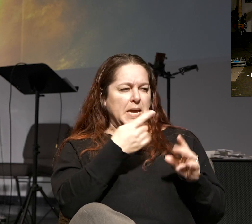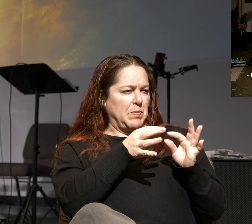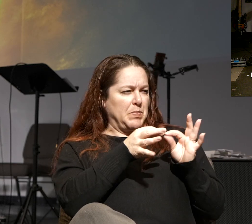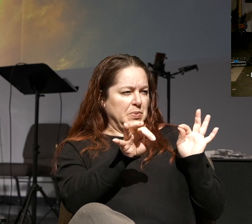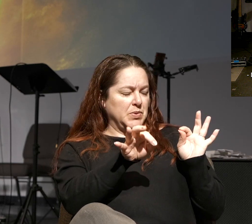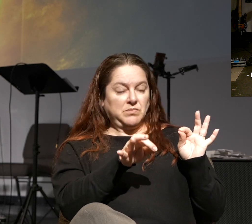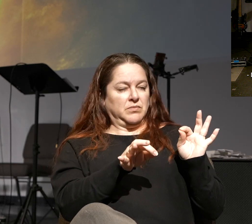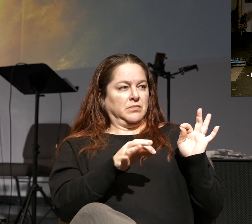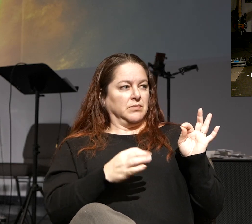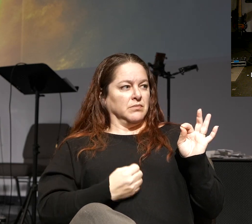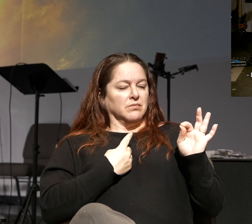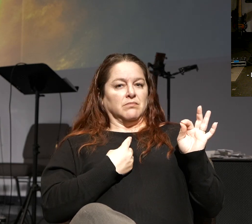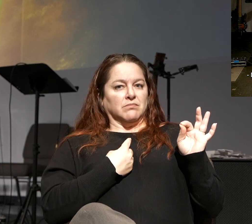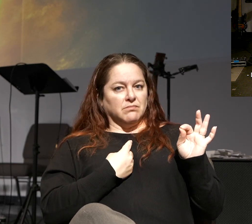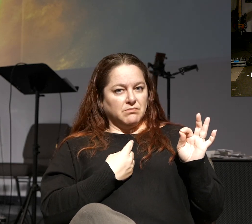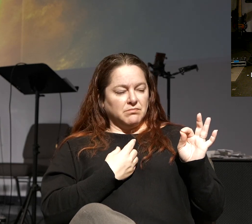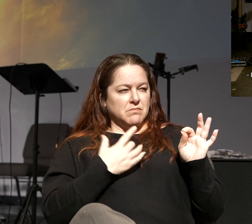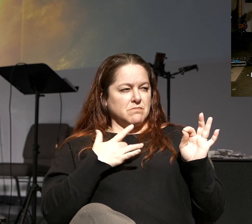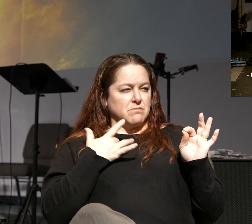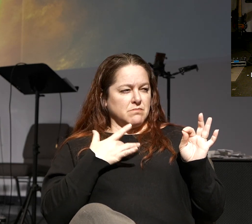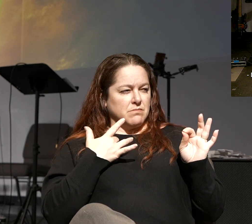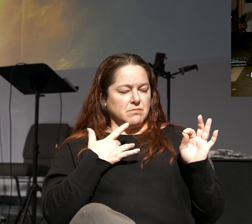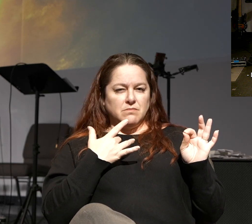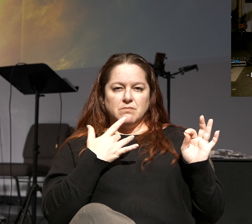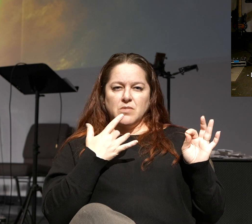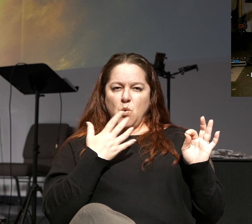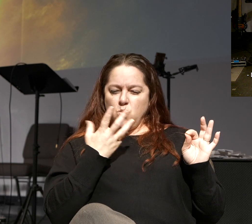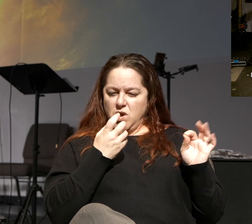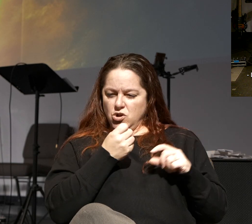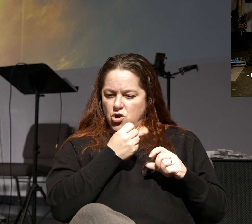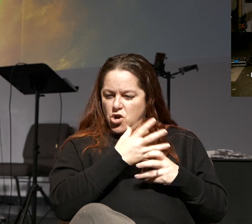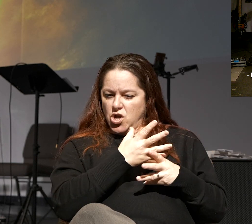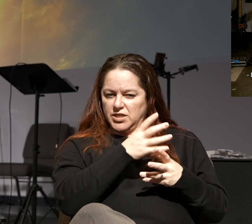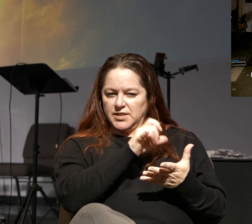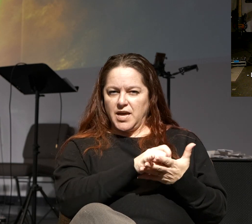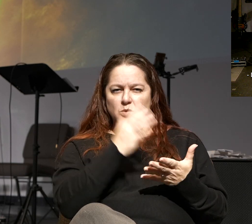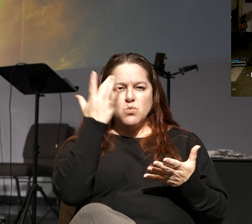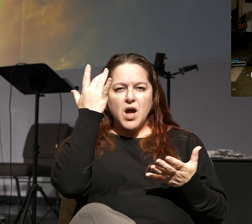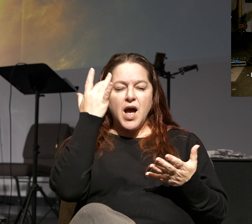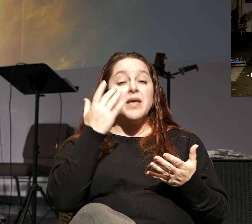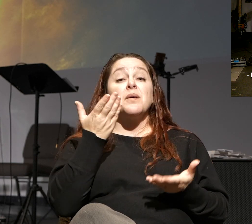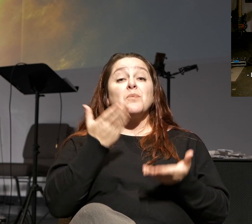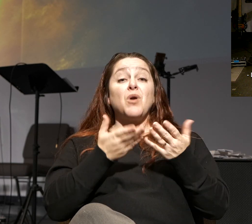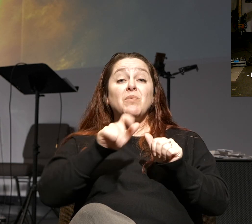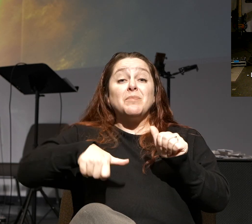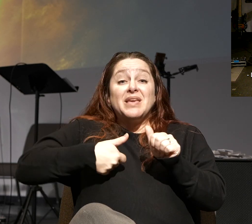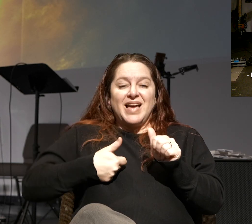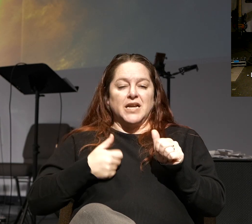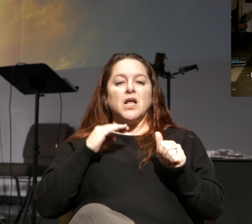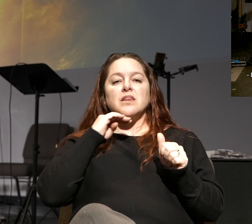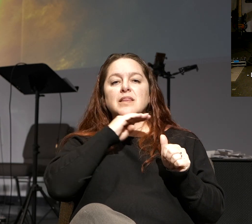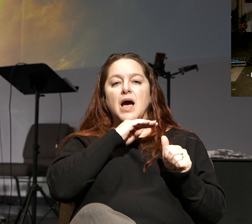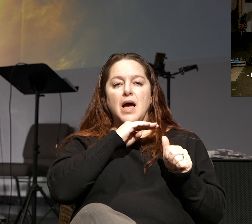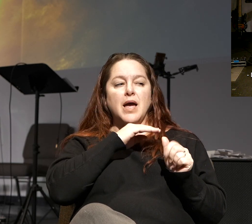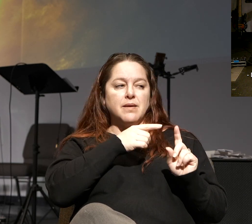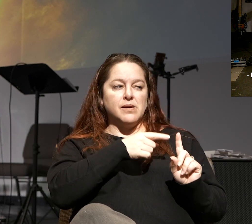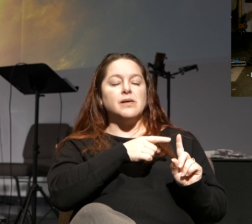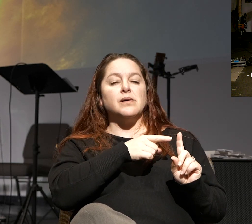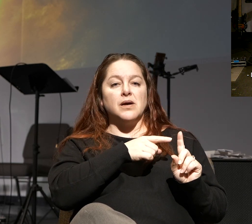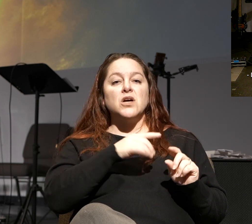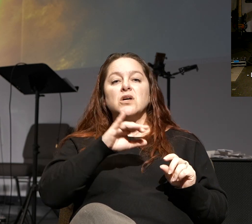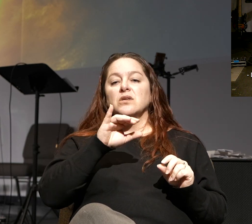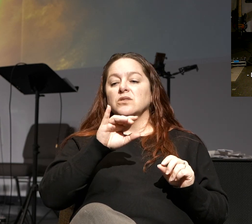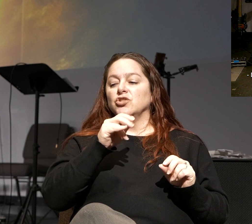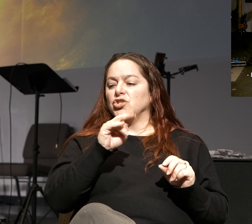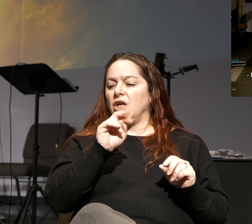just triggered something within me. So, you start thinking about what's triggering that? And there's probably a lie behind that. John 8, 31 and